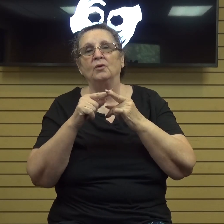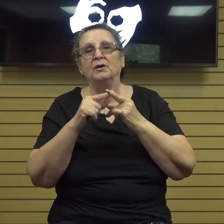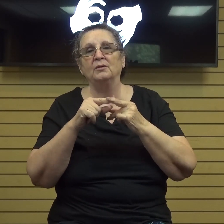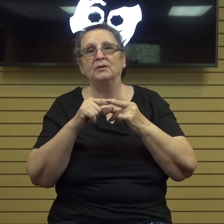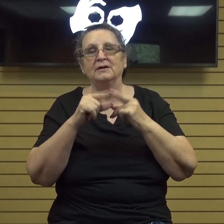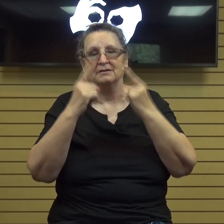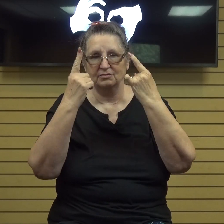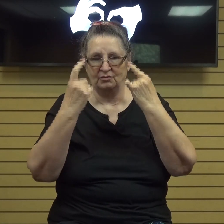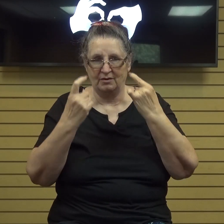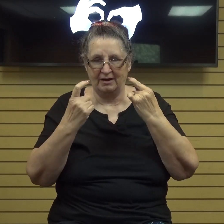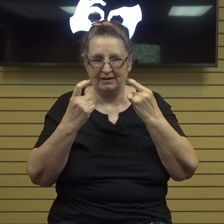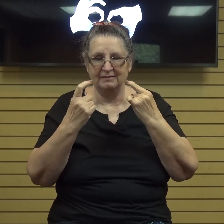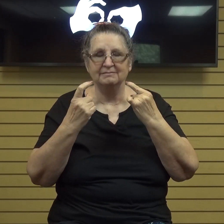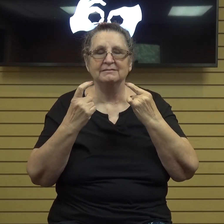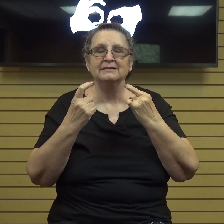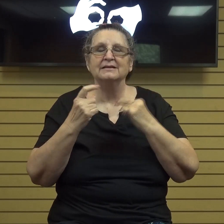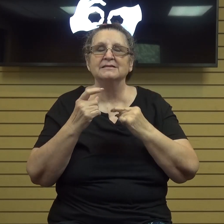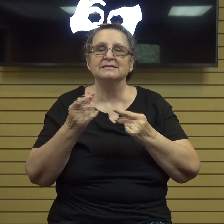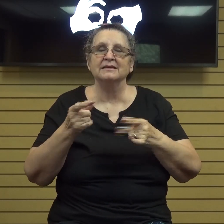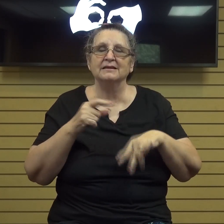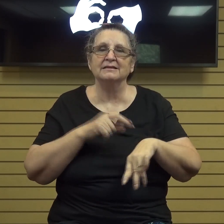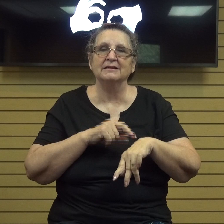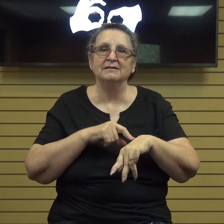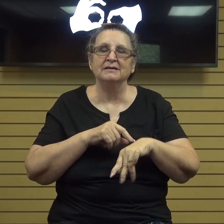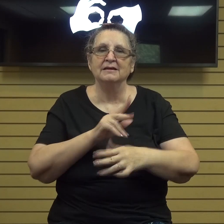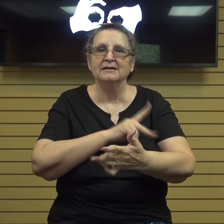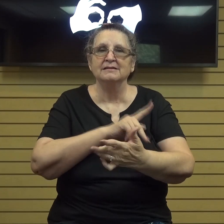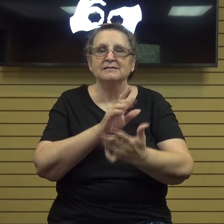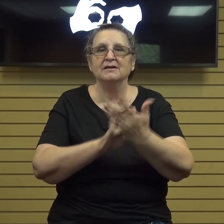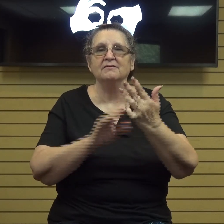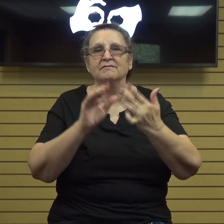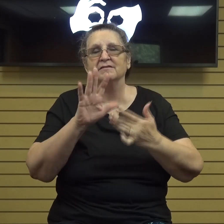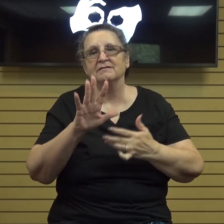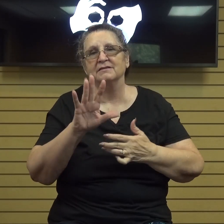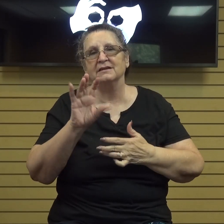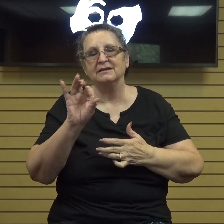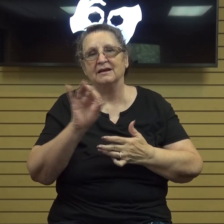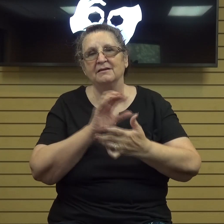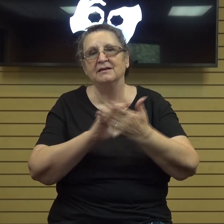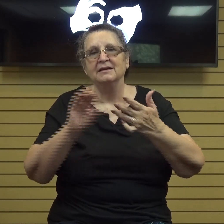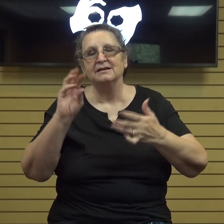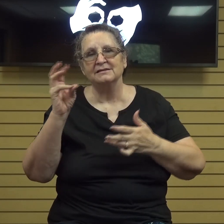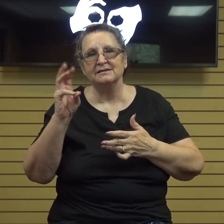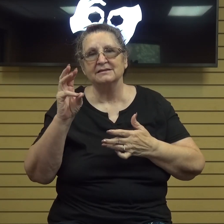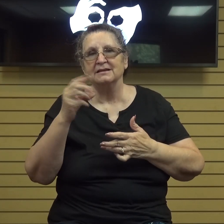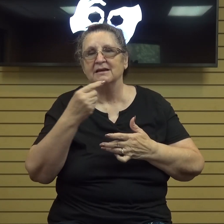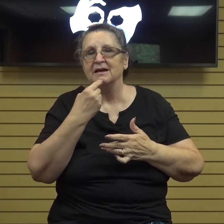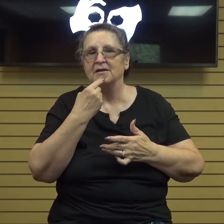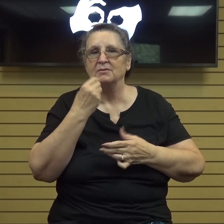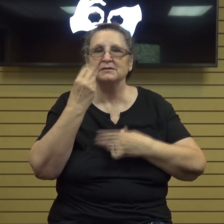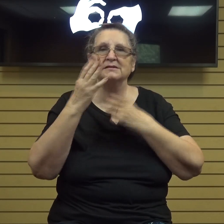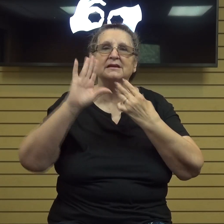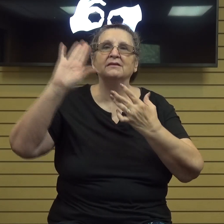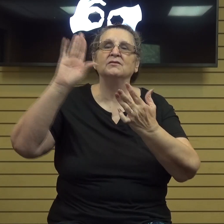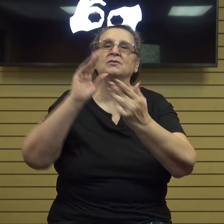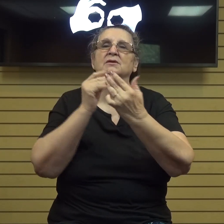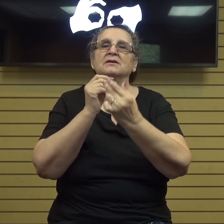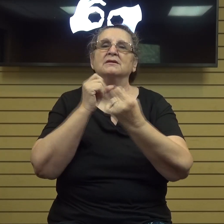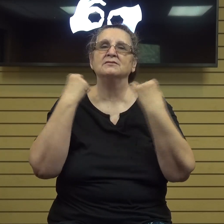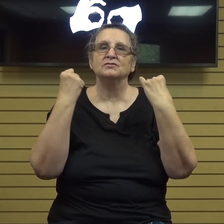trial and psalm 59 verses 16 and 17 say but I will sing of your strength I will sing aloud of your